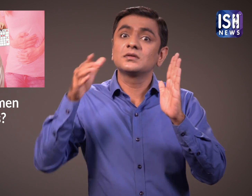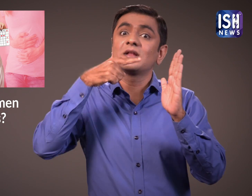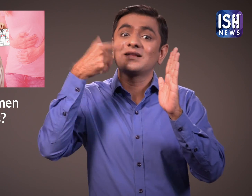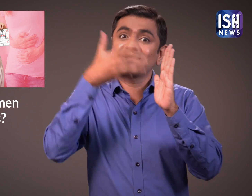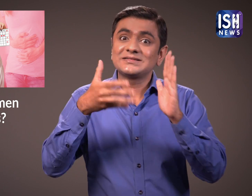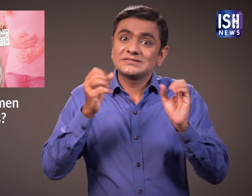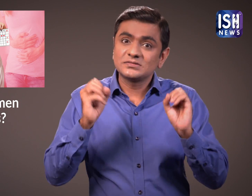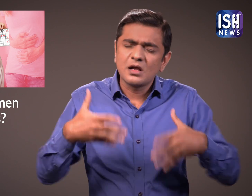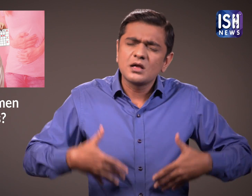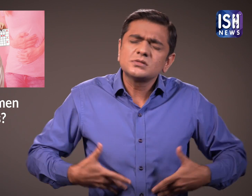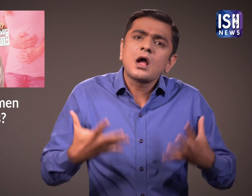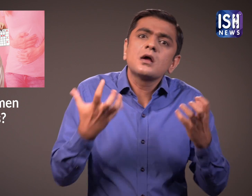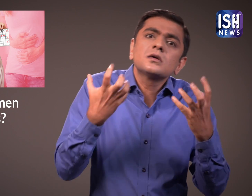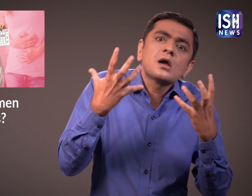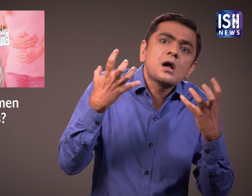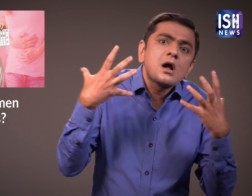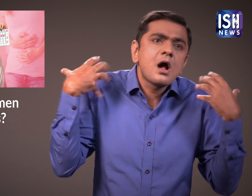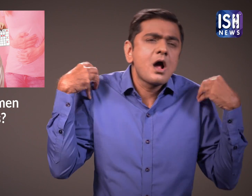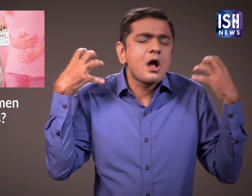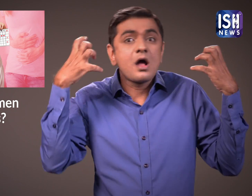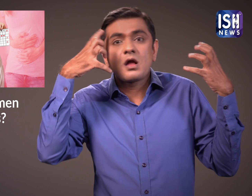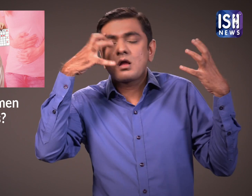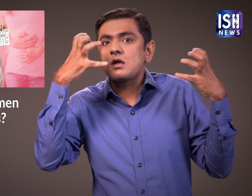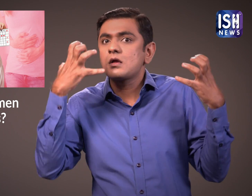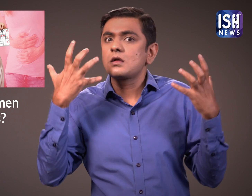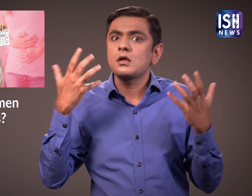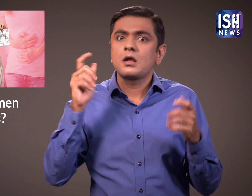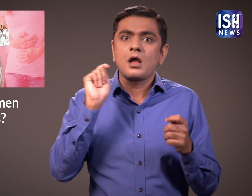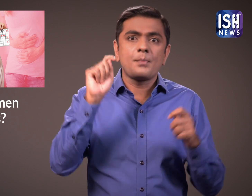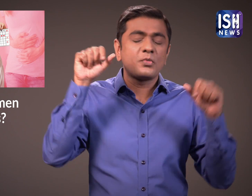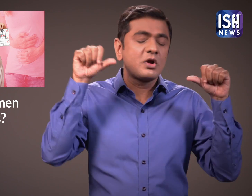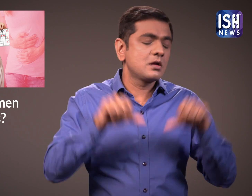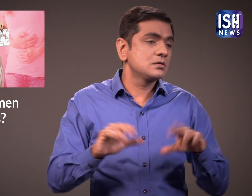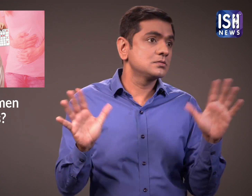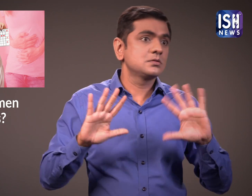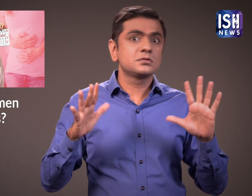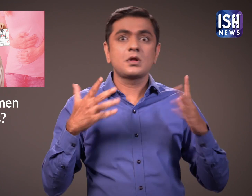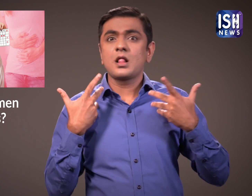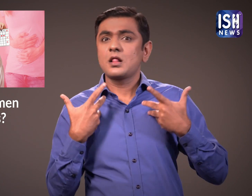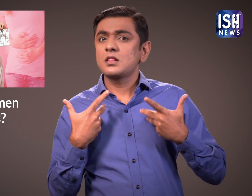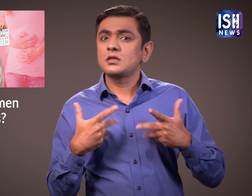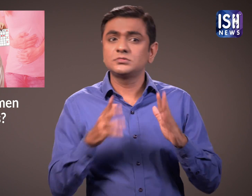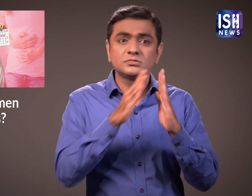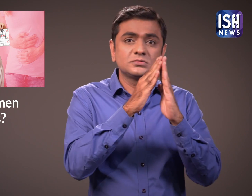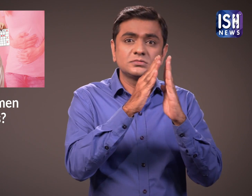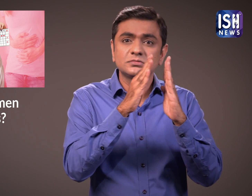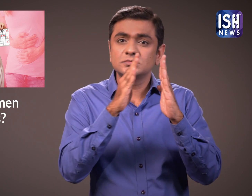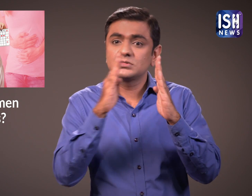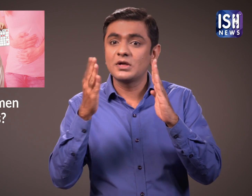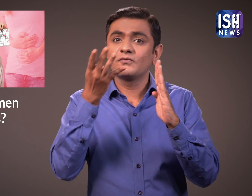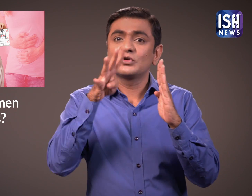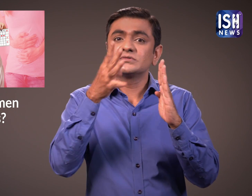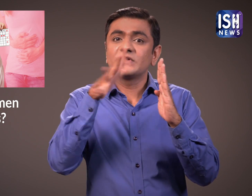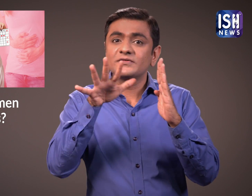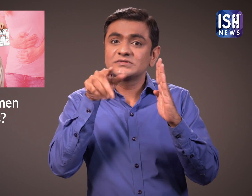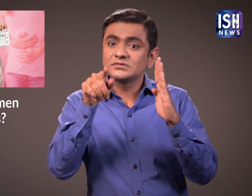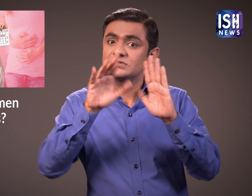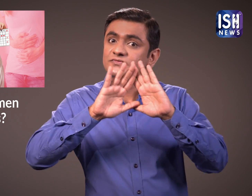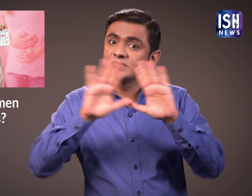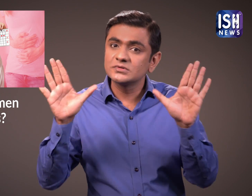the periods start, many women experience pains in the lower abdomen, back and headache. Women are in unbearable pain and are unable to do work.